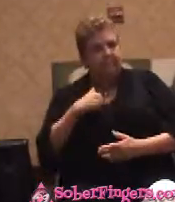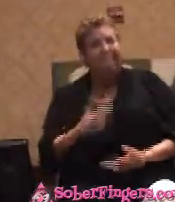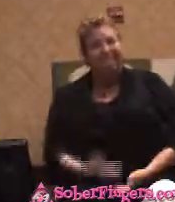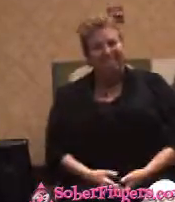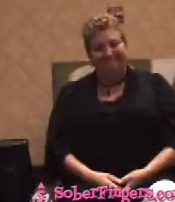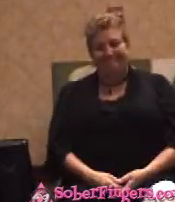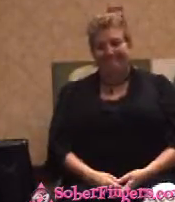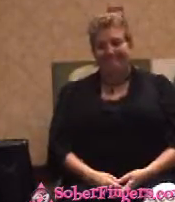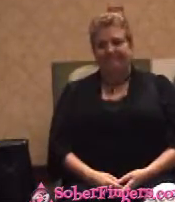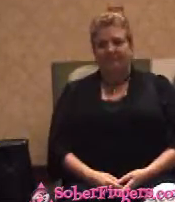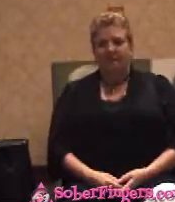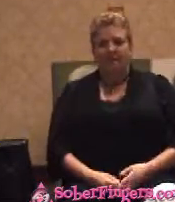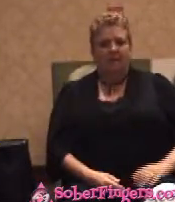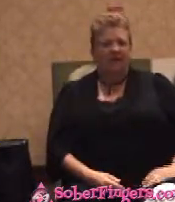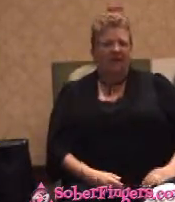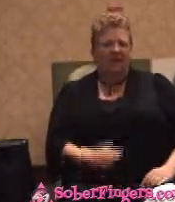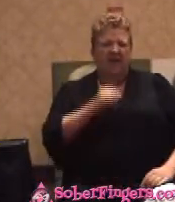I didn't go to class a lot.